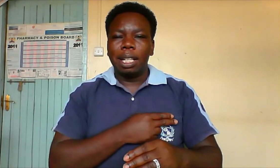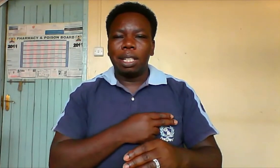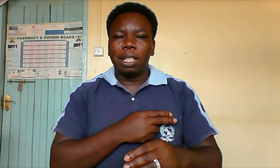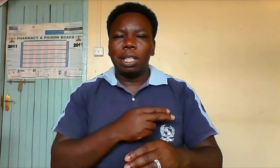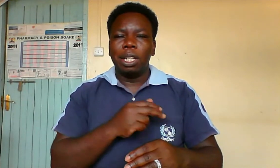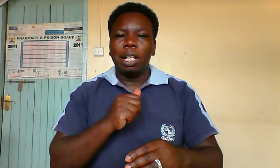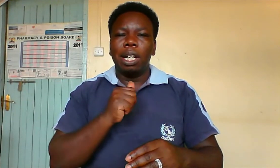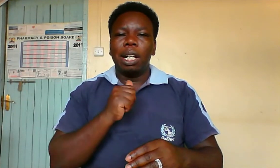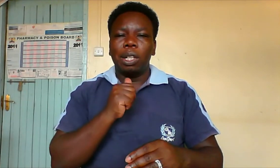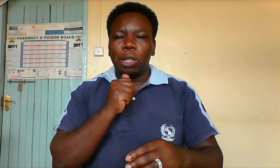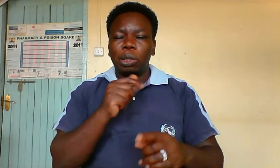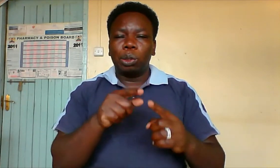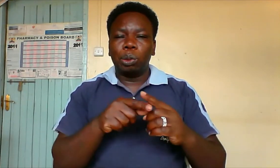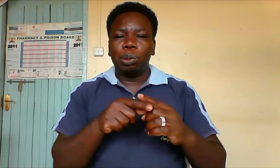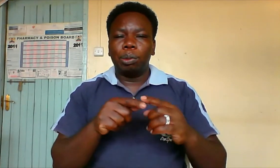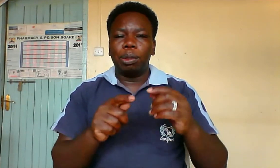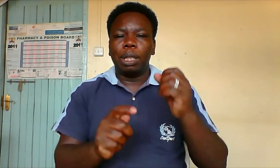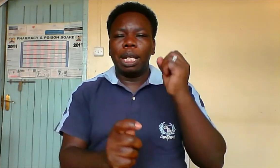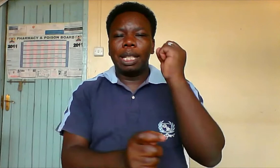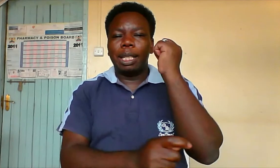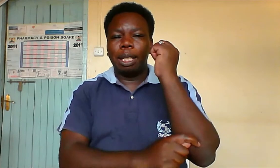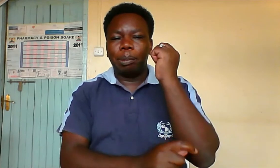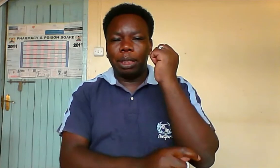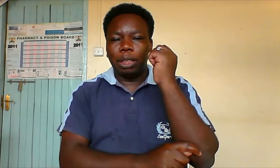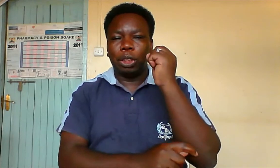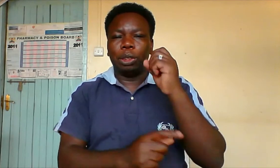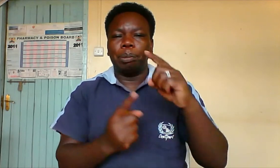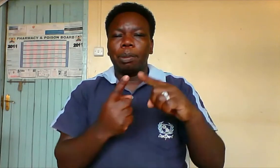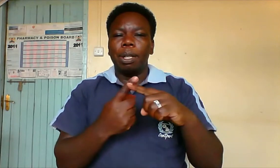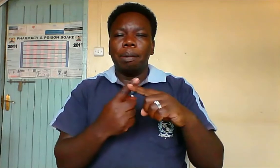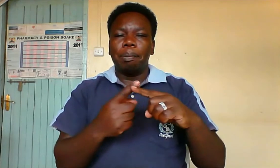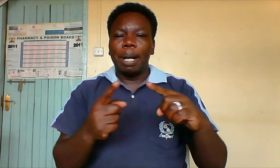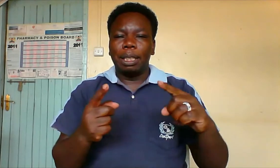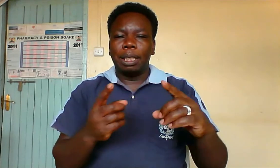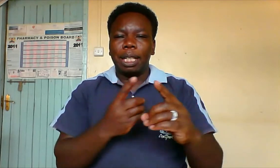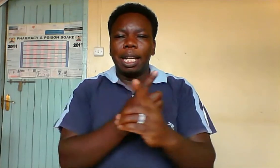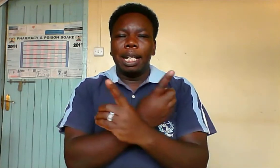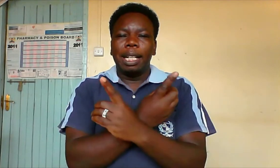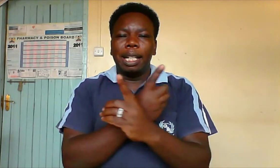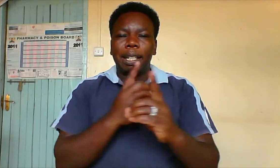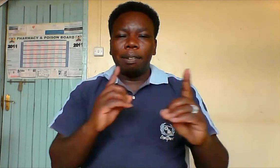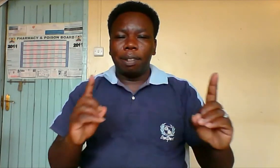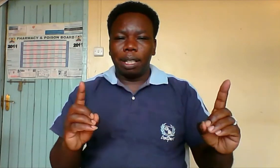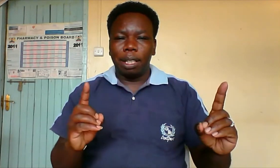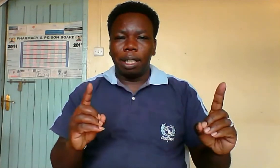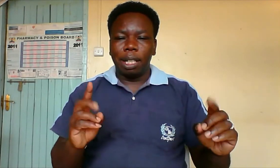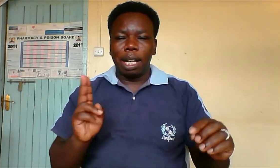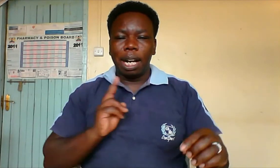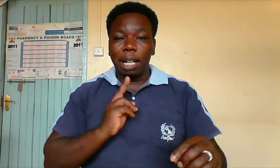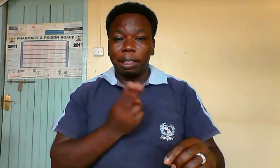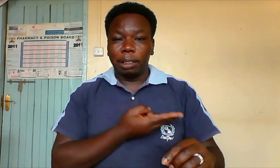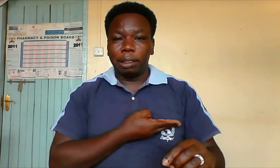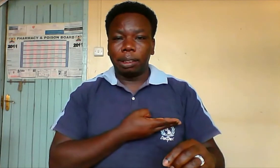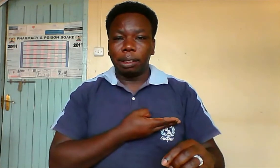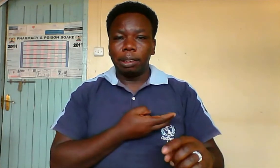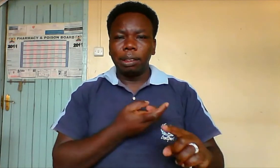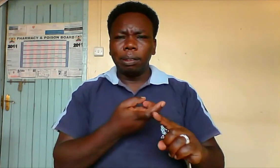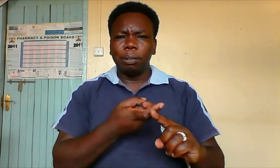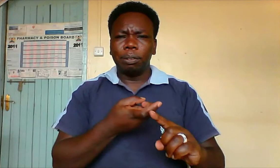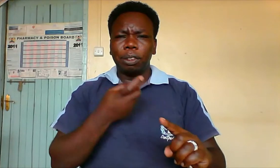not to temptation but deliver us from